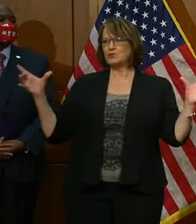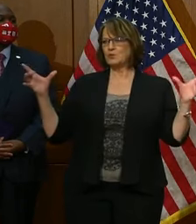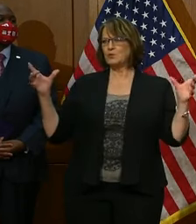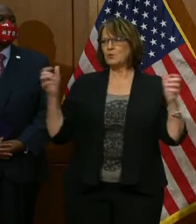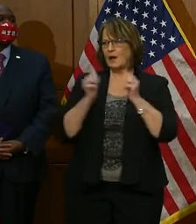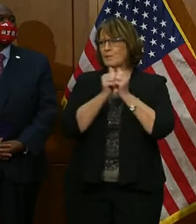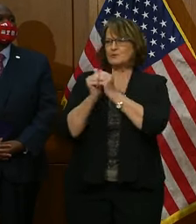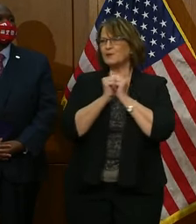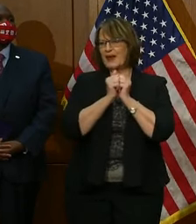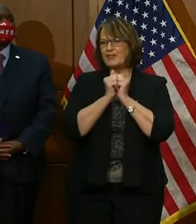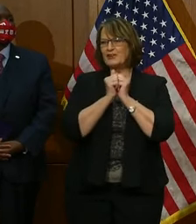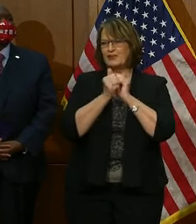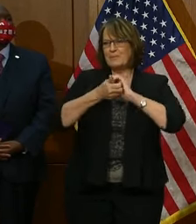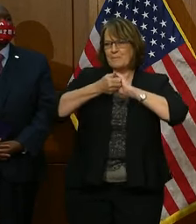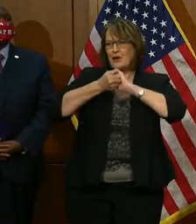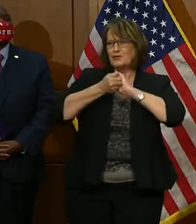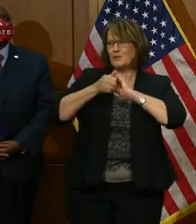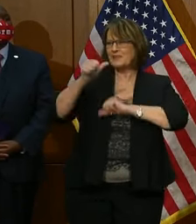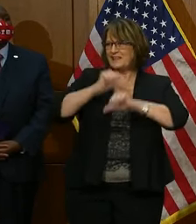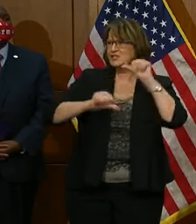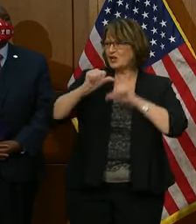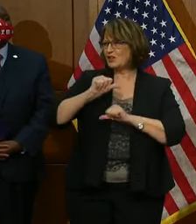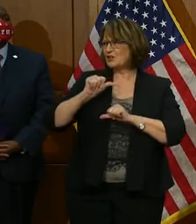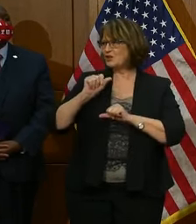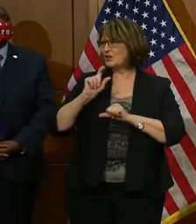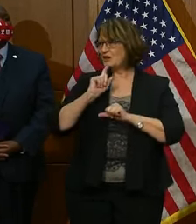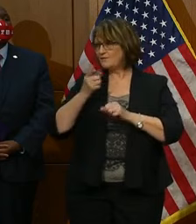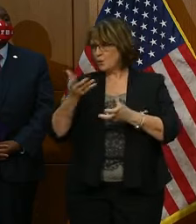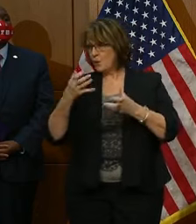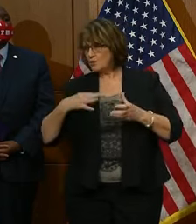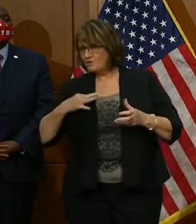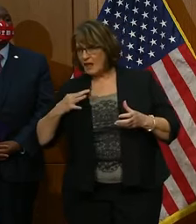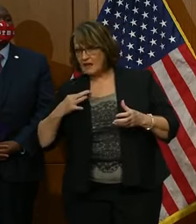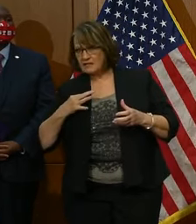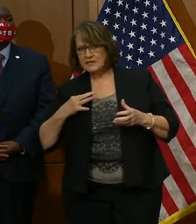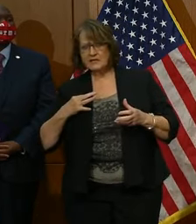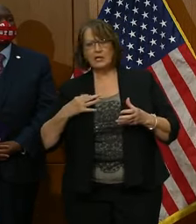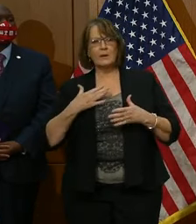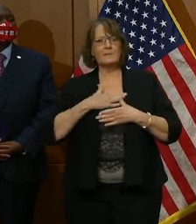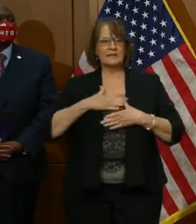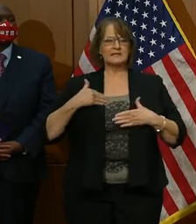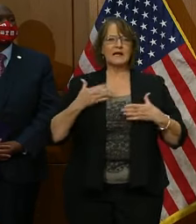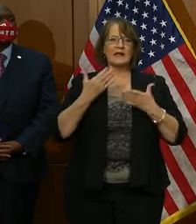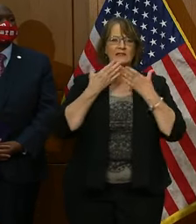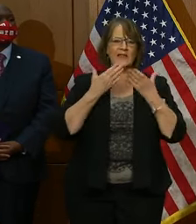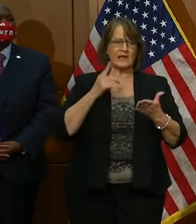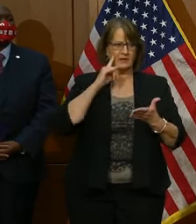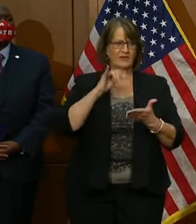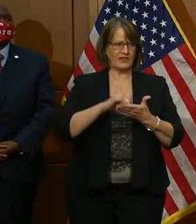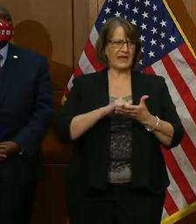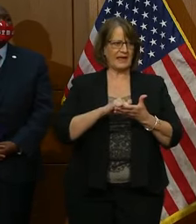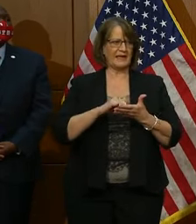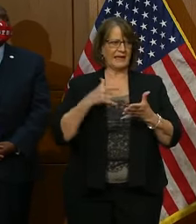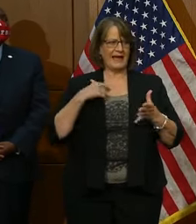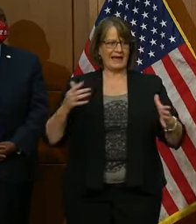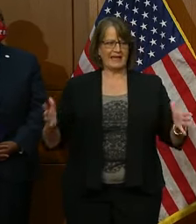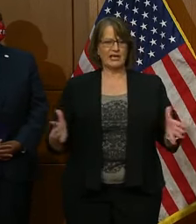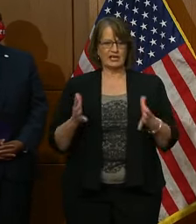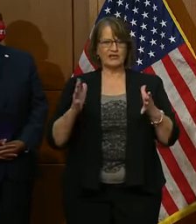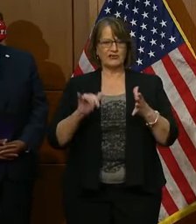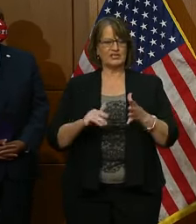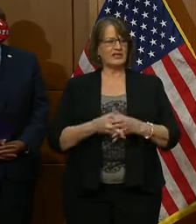have chosen to volunteer, and if there are others out there that want to help, I really thank you for that, and I encourage that.